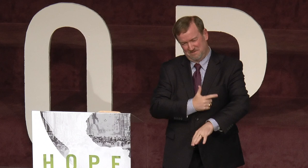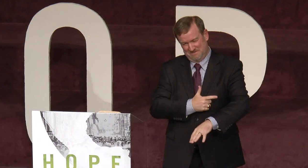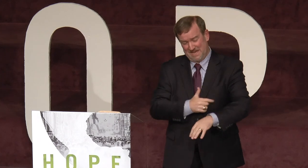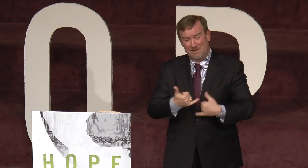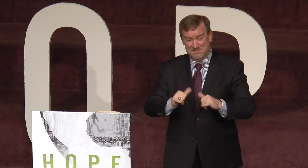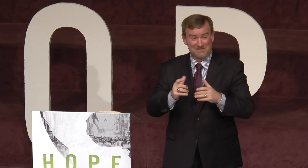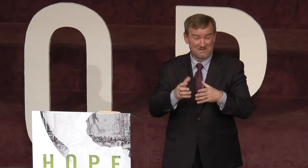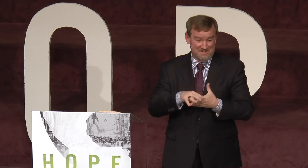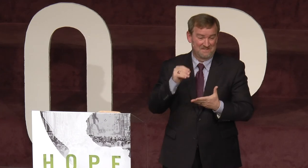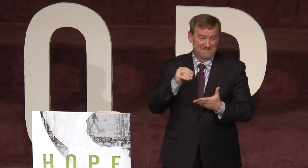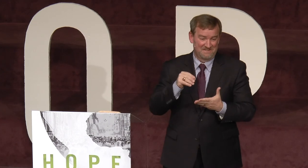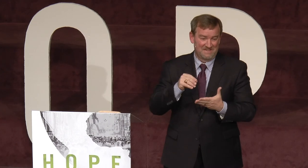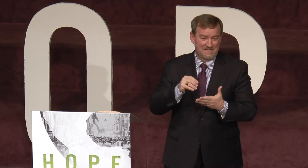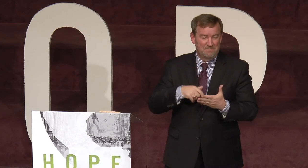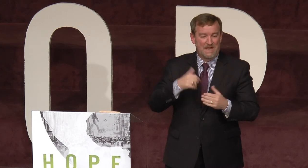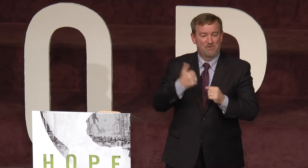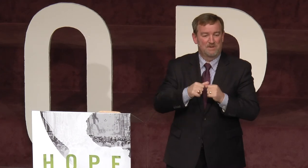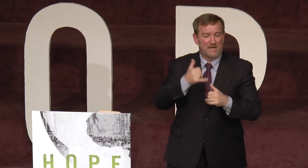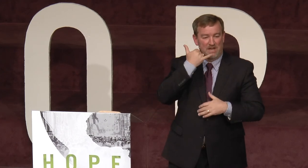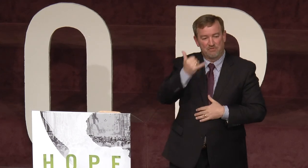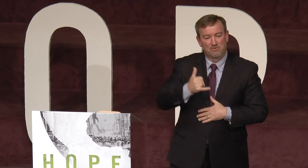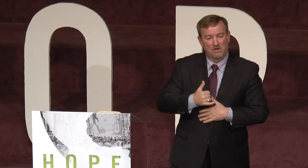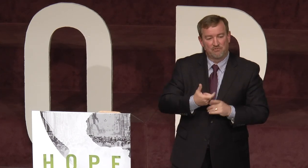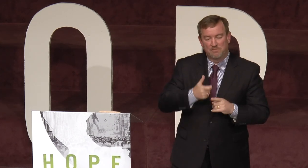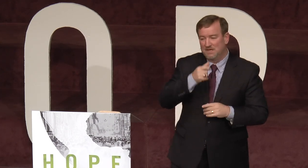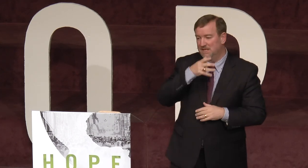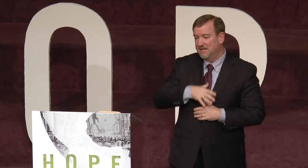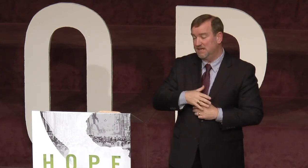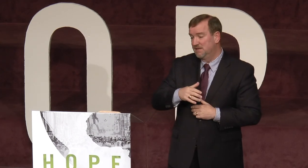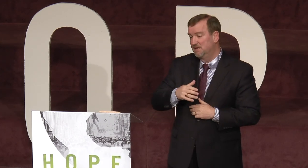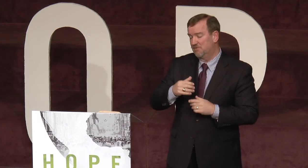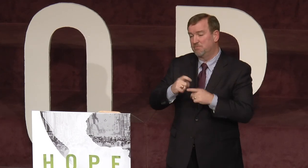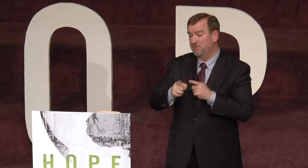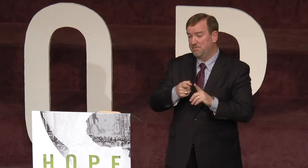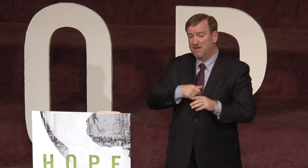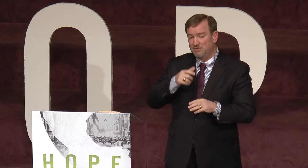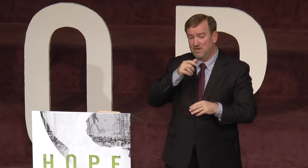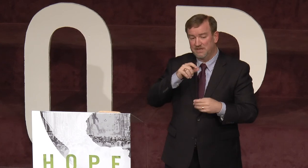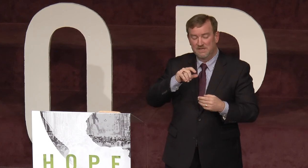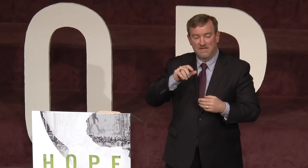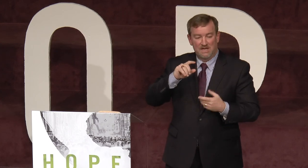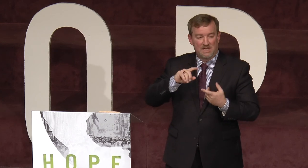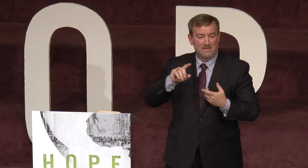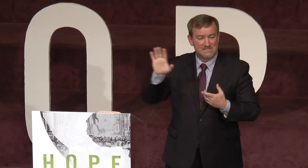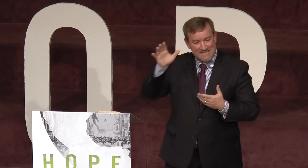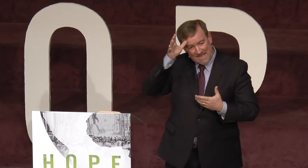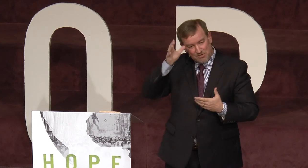and I'm still learning. But I remember I got a phone call from a lady, from a friend of mine who had, his dad knew